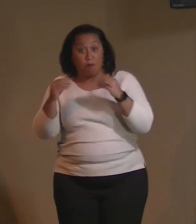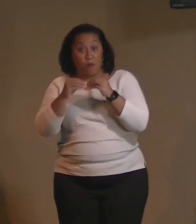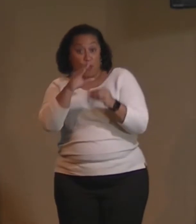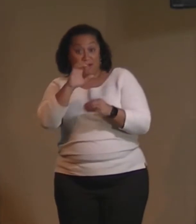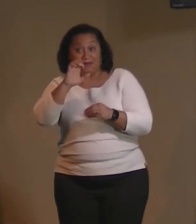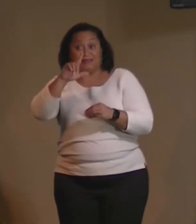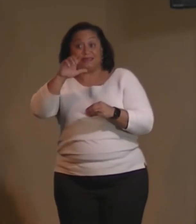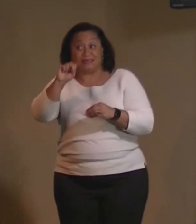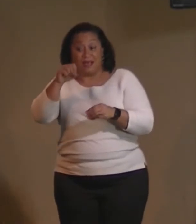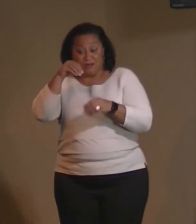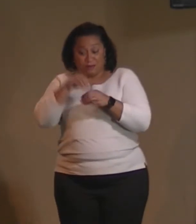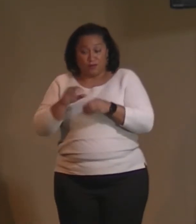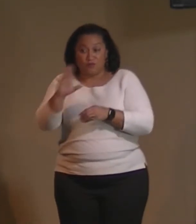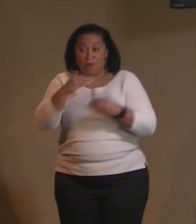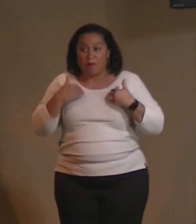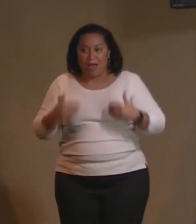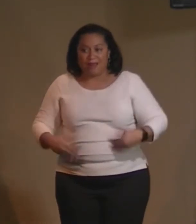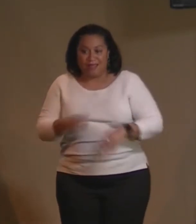that.